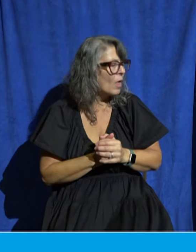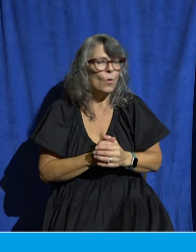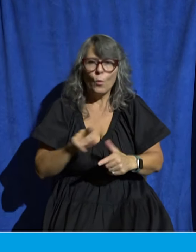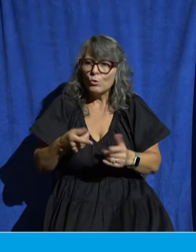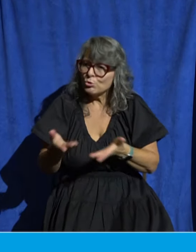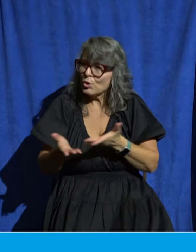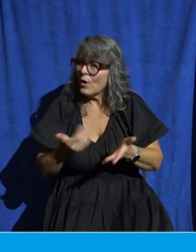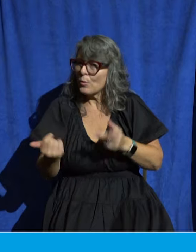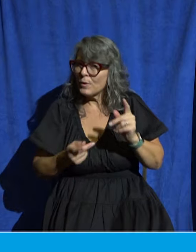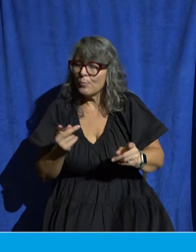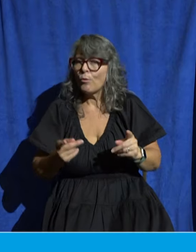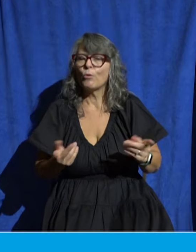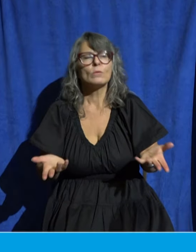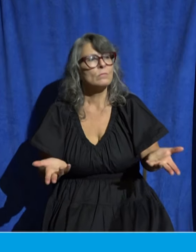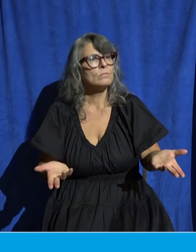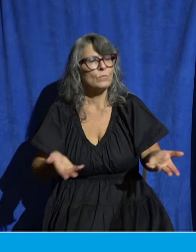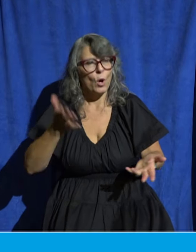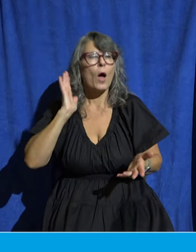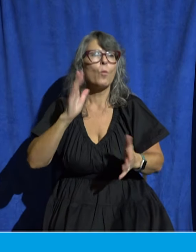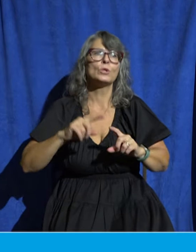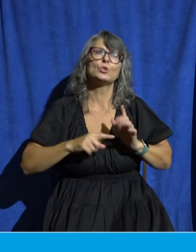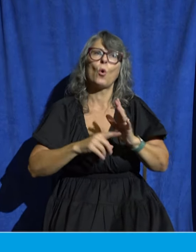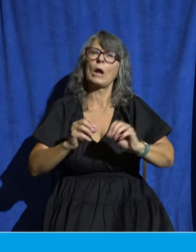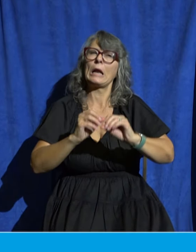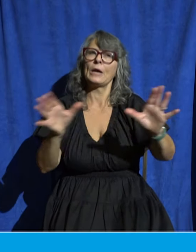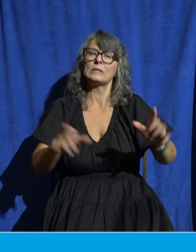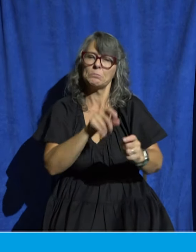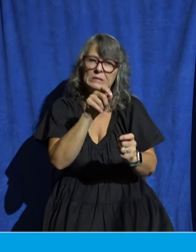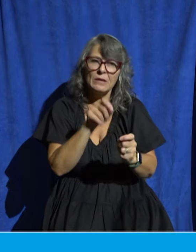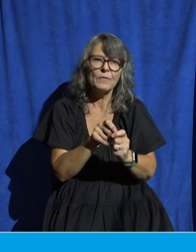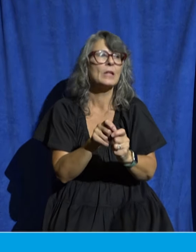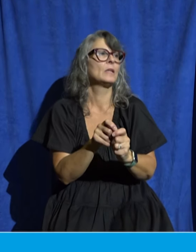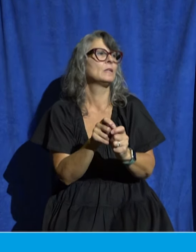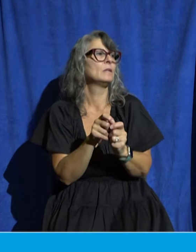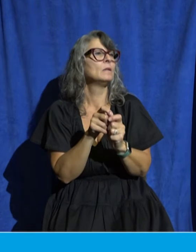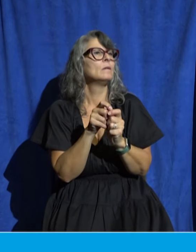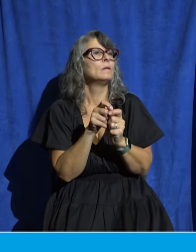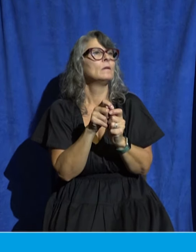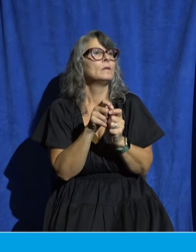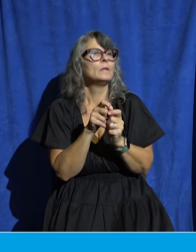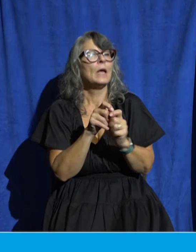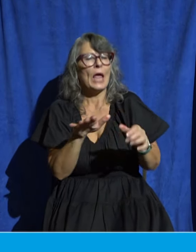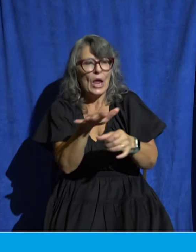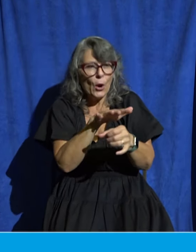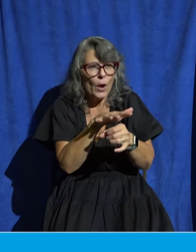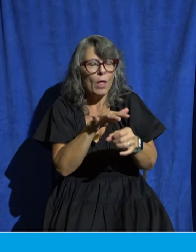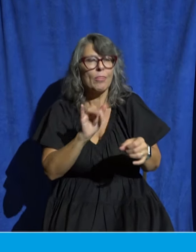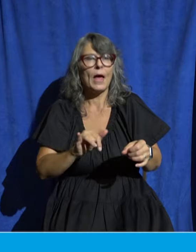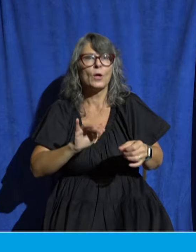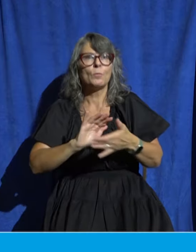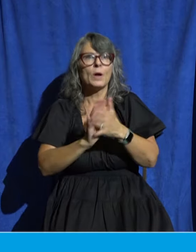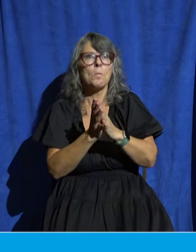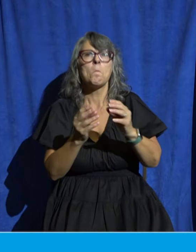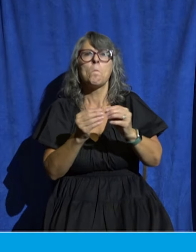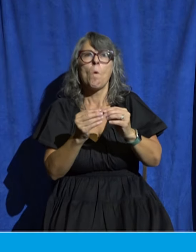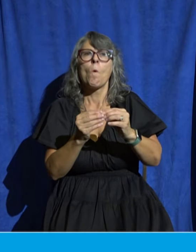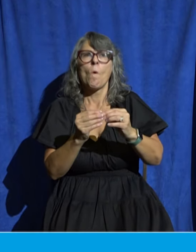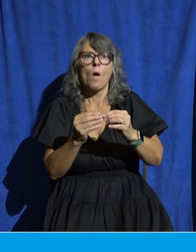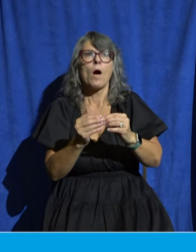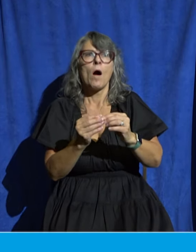will begin to make clear which areas he's especially gifted you. So just start somewhere. Look around